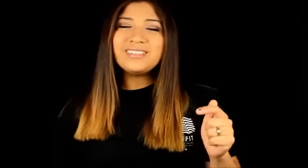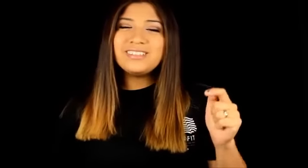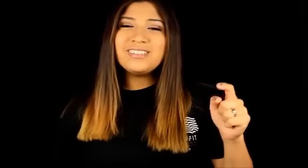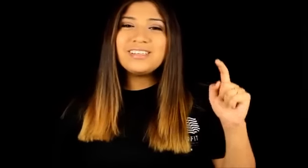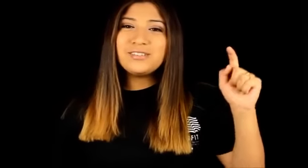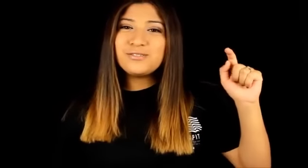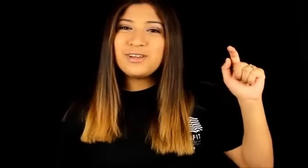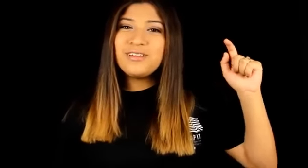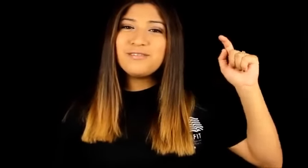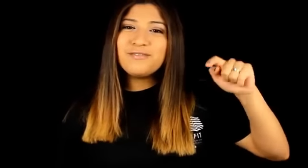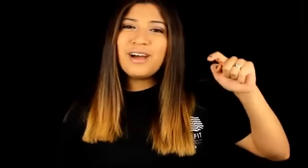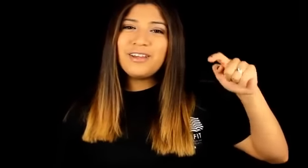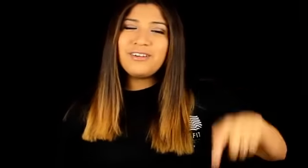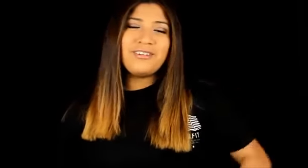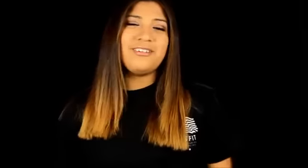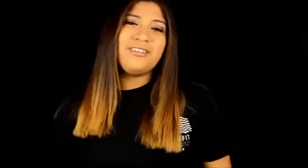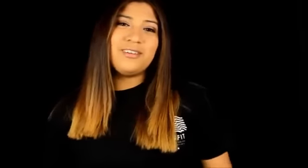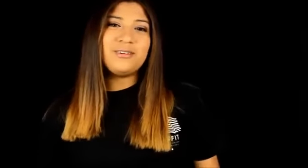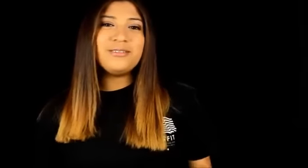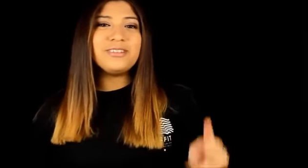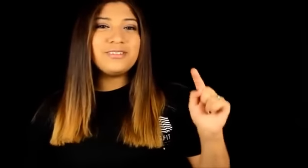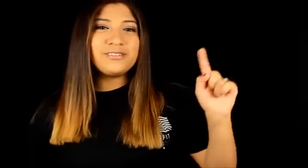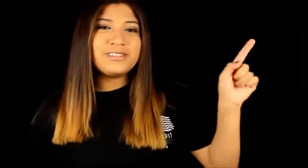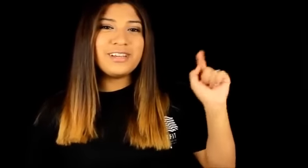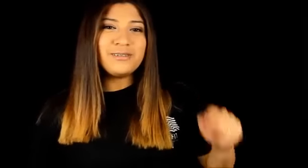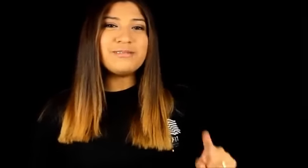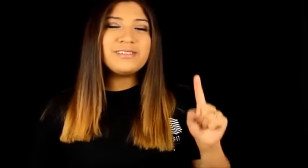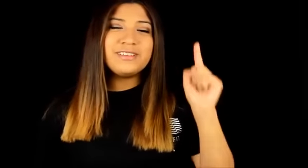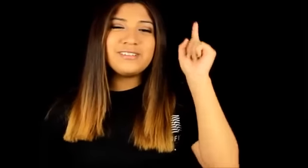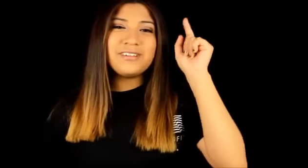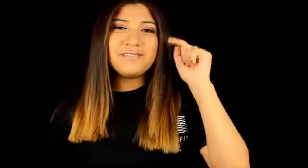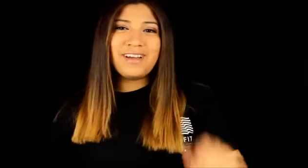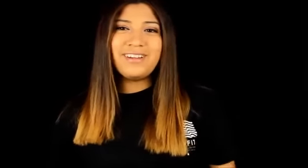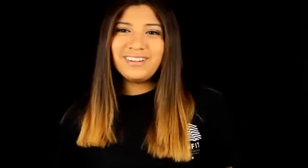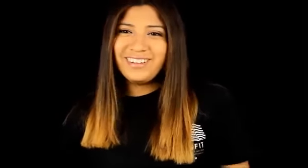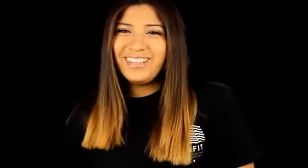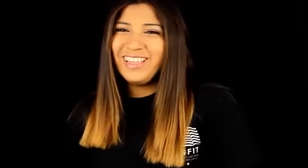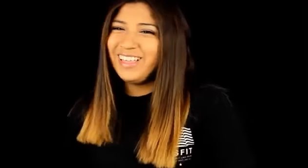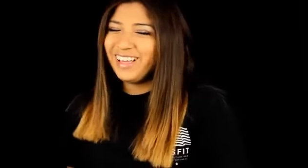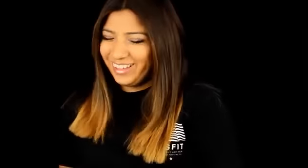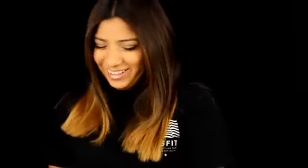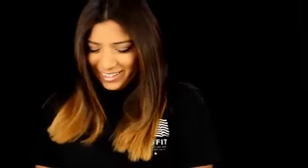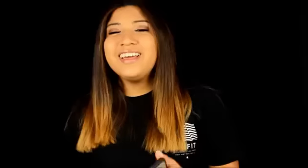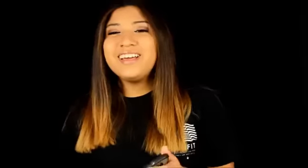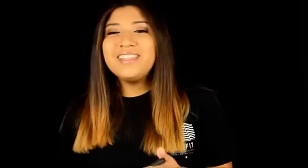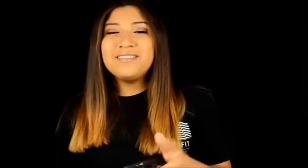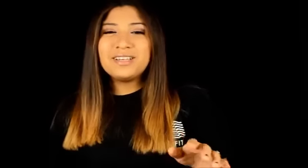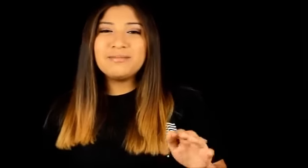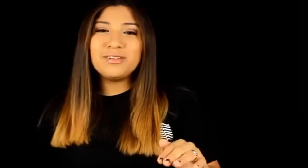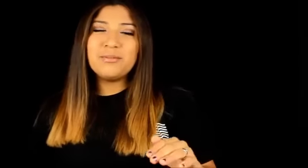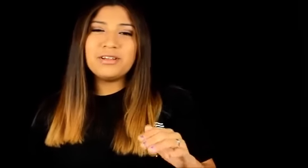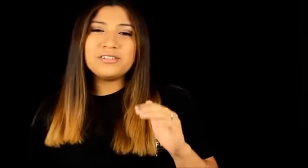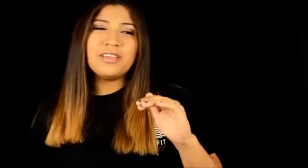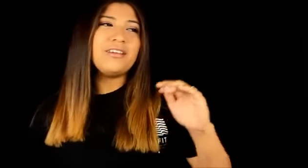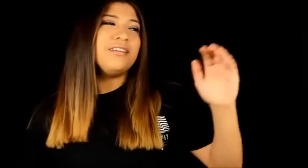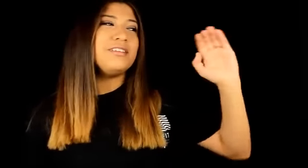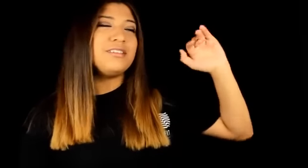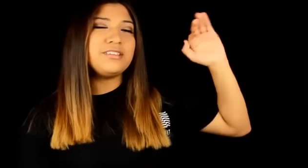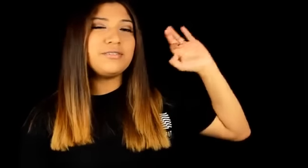he's like straight fire you know instead of straight tarot he's big fire I love Sam so much like on his this